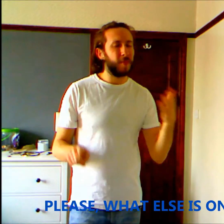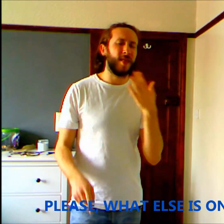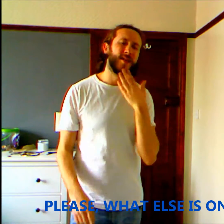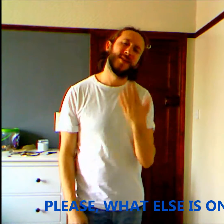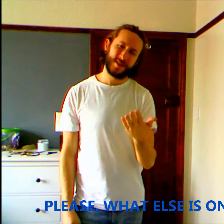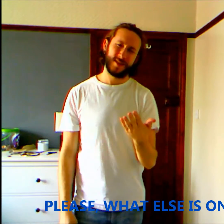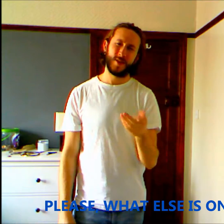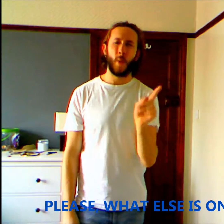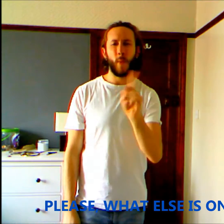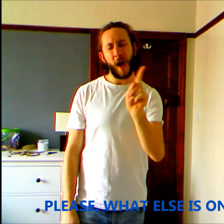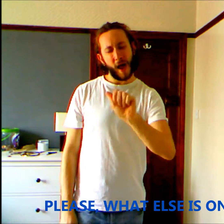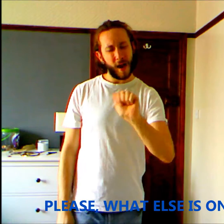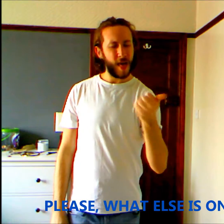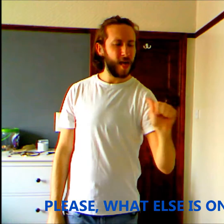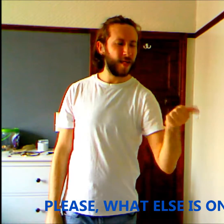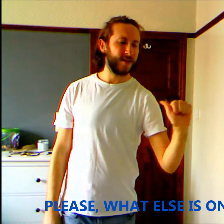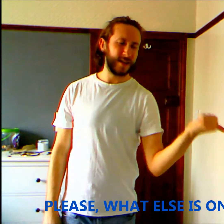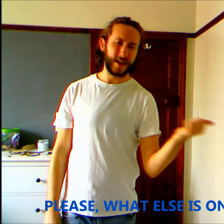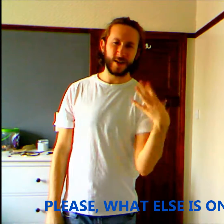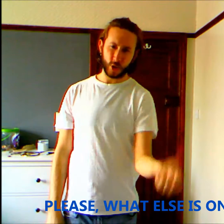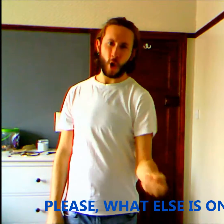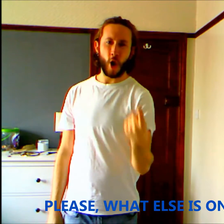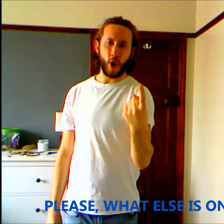please. What else is on?